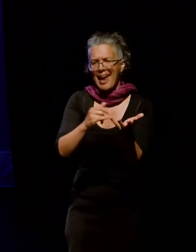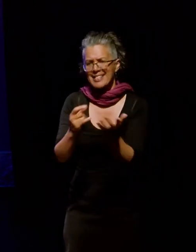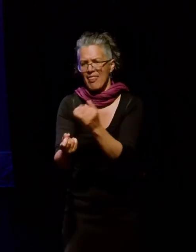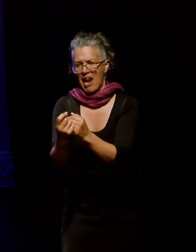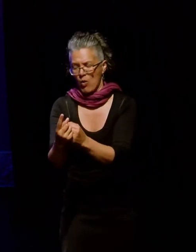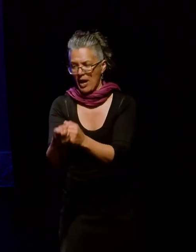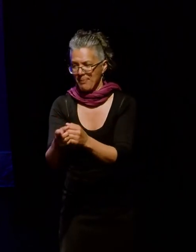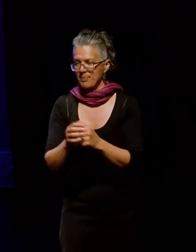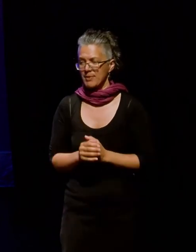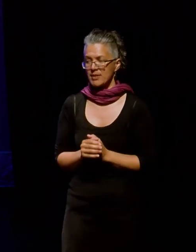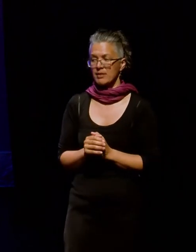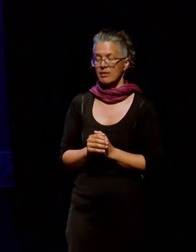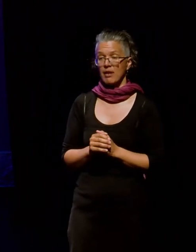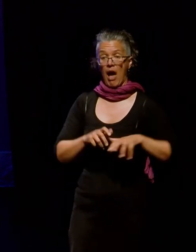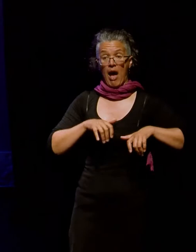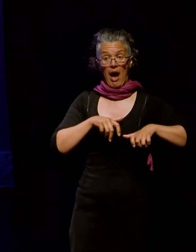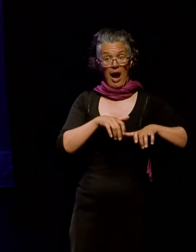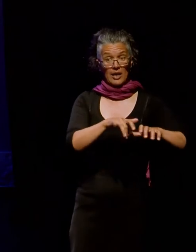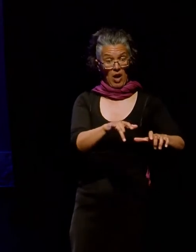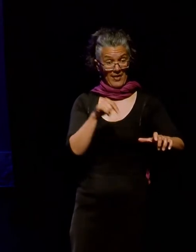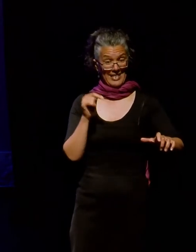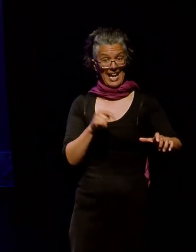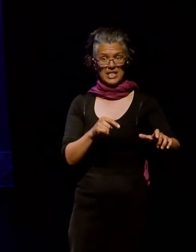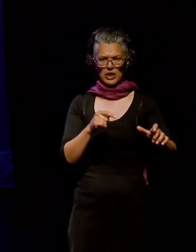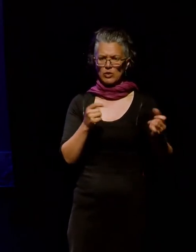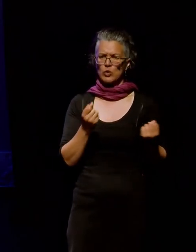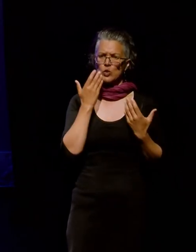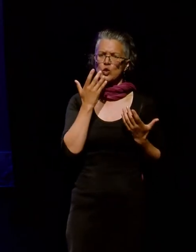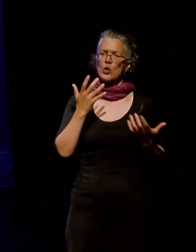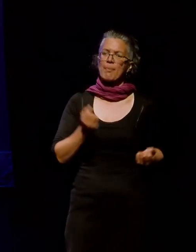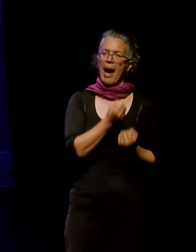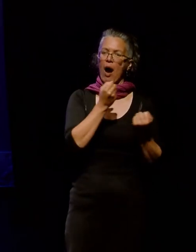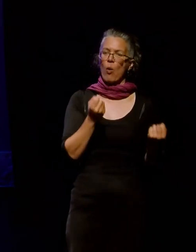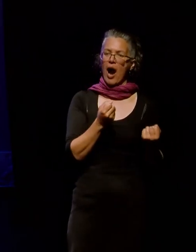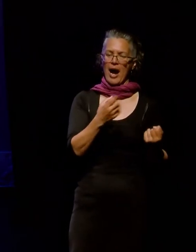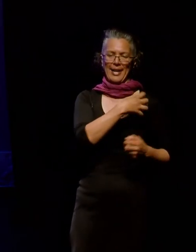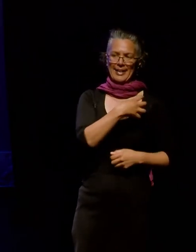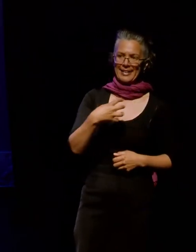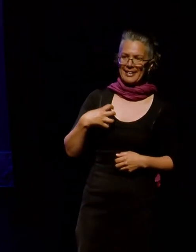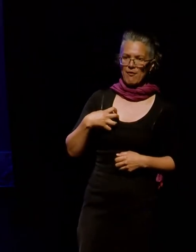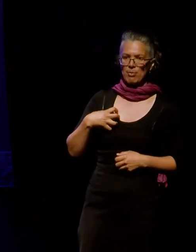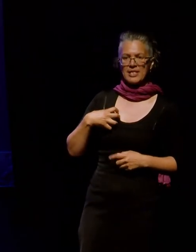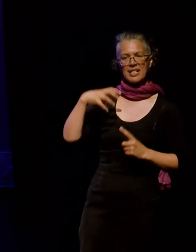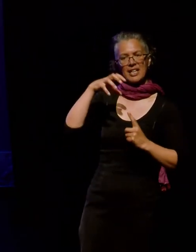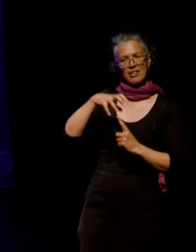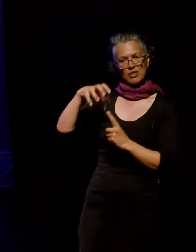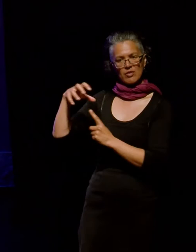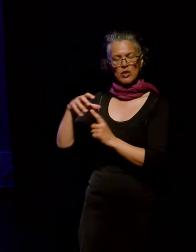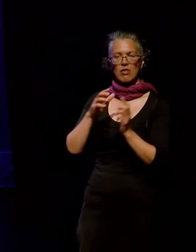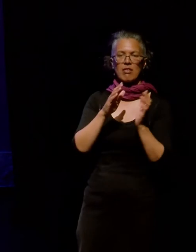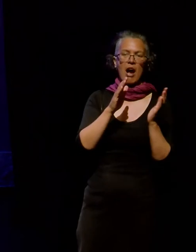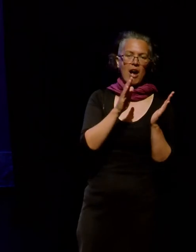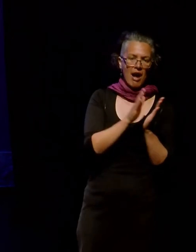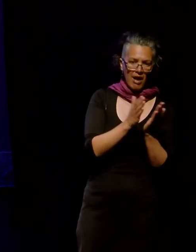Importantly, archivalisation is also an activity of power, wielded by governments and memory institutions, such as archives, libraries and